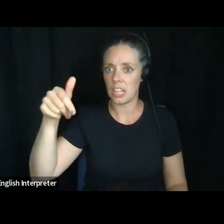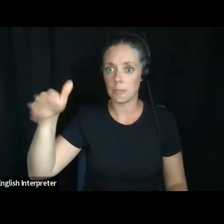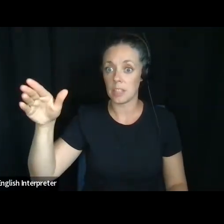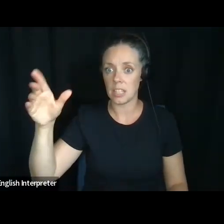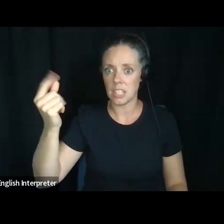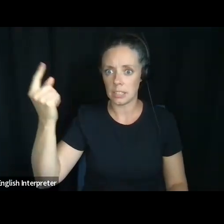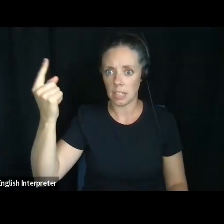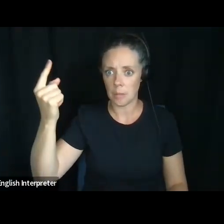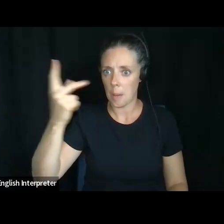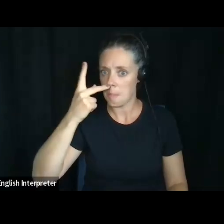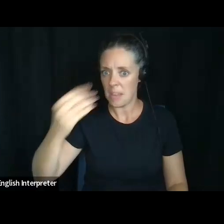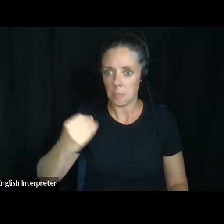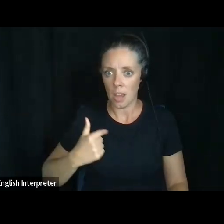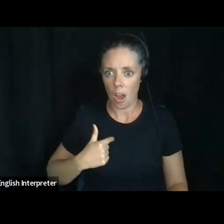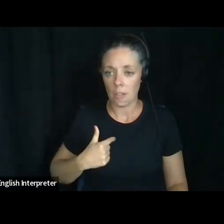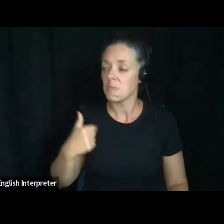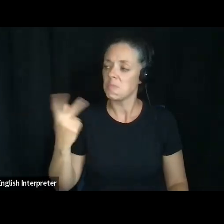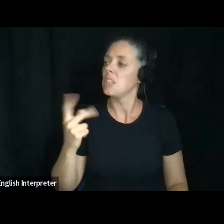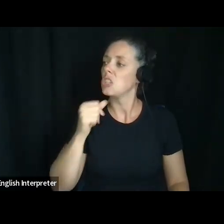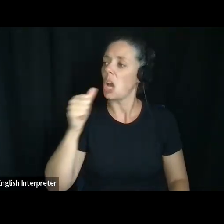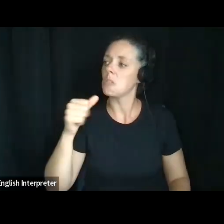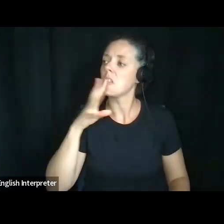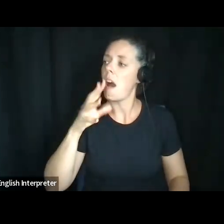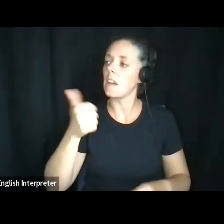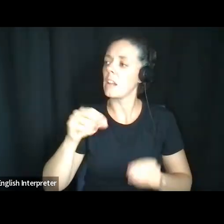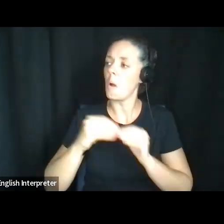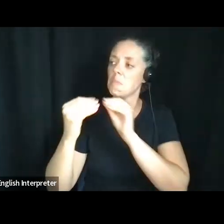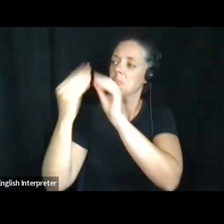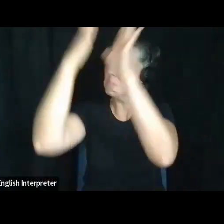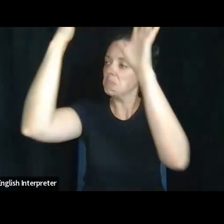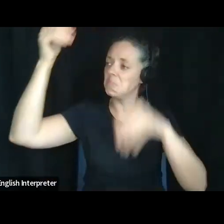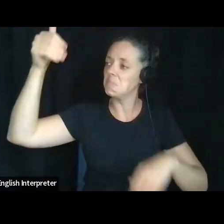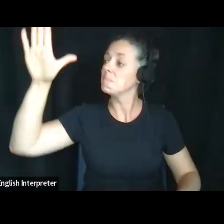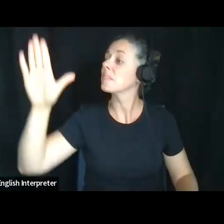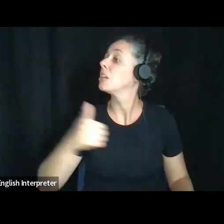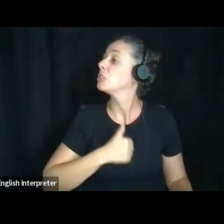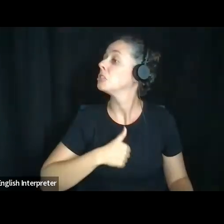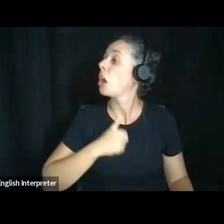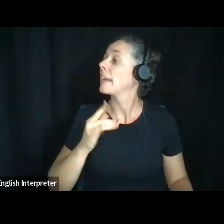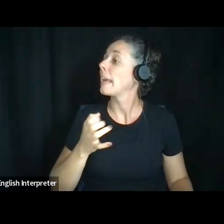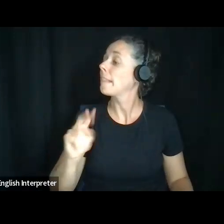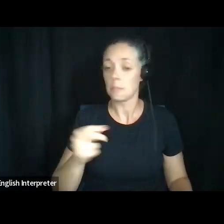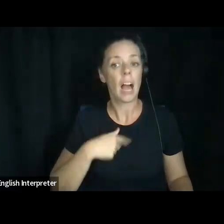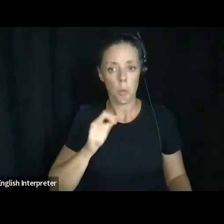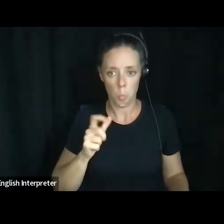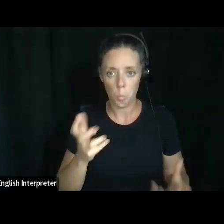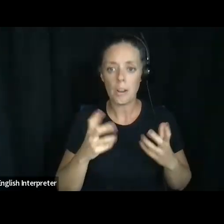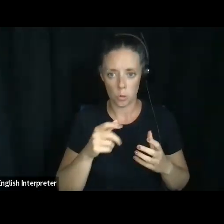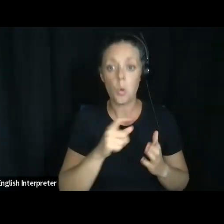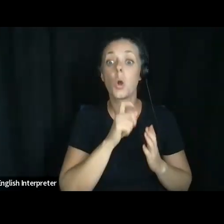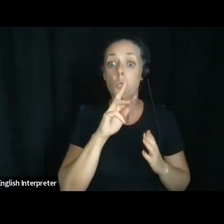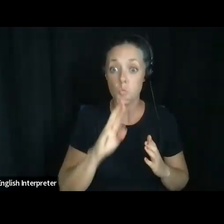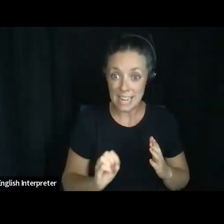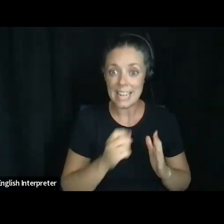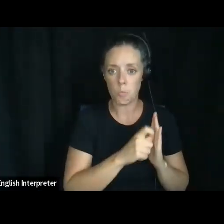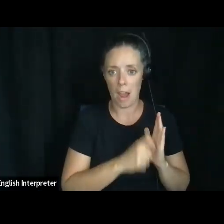so Caitlin and I don't talk anymore. Sorry, Caitlin. Um, and so, you know, I'm going to want to rewrite my power of attorney because if I